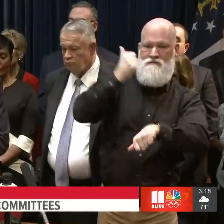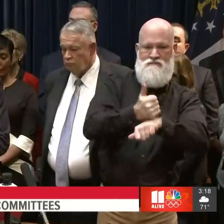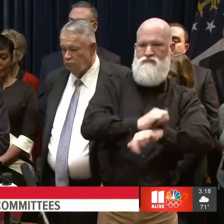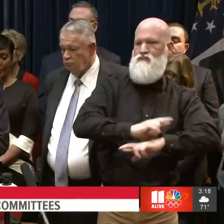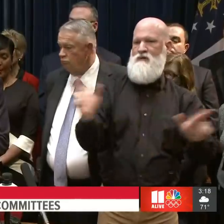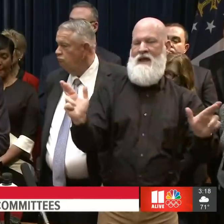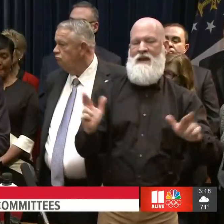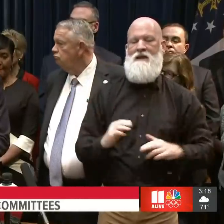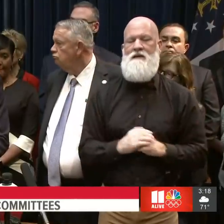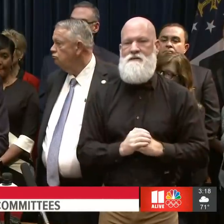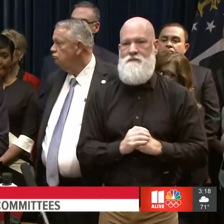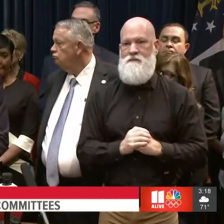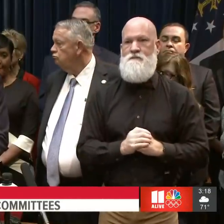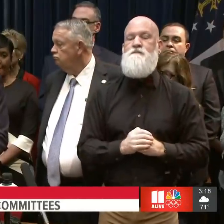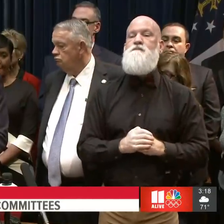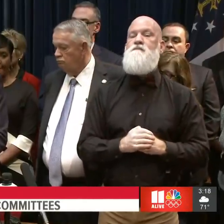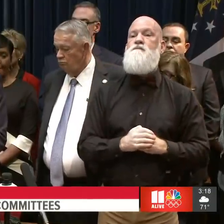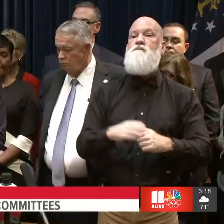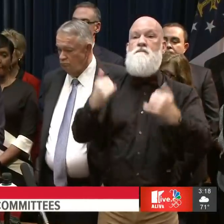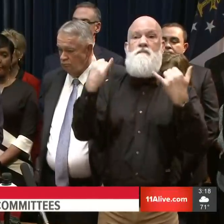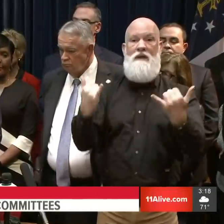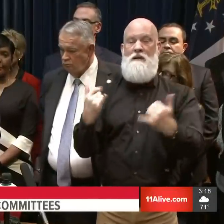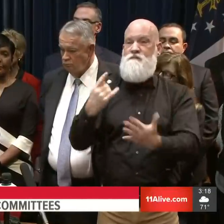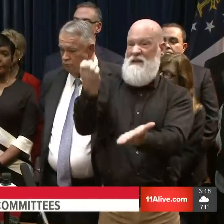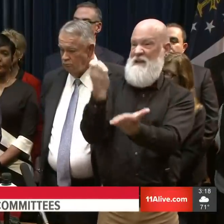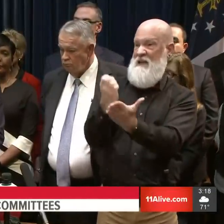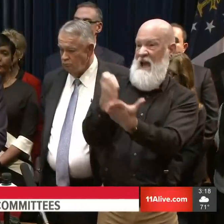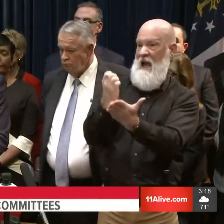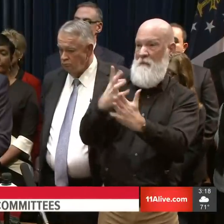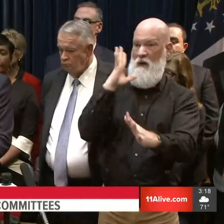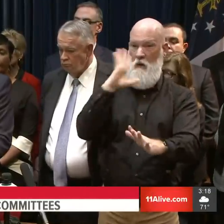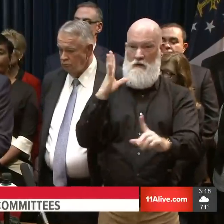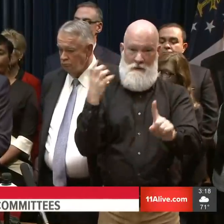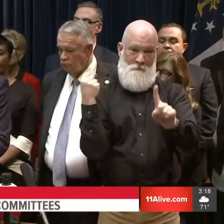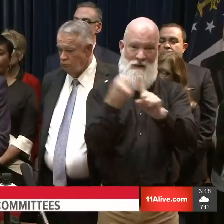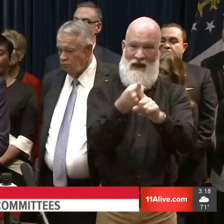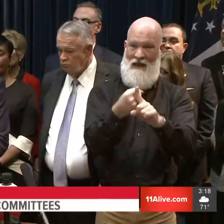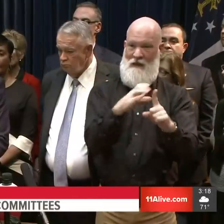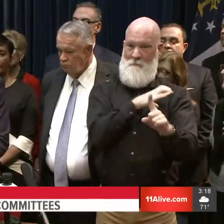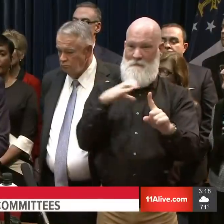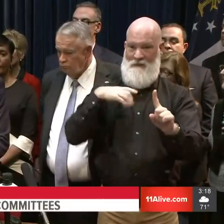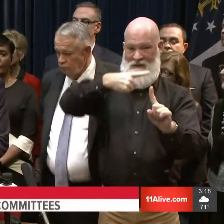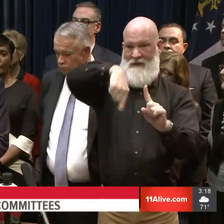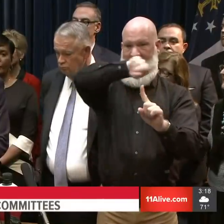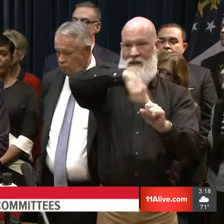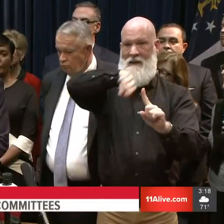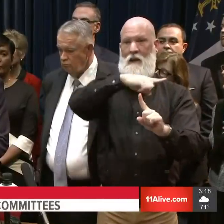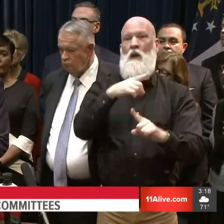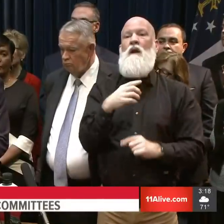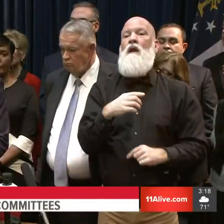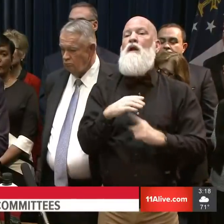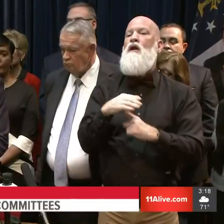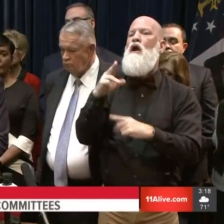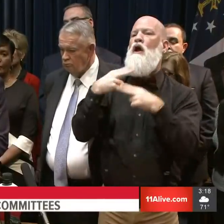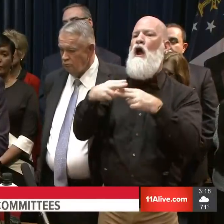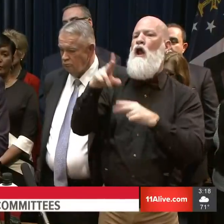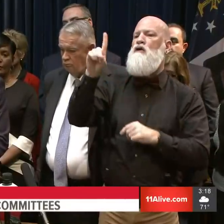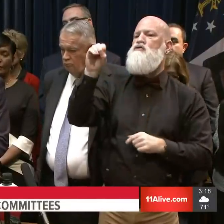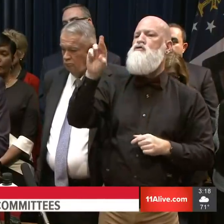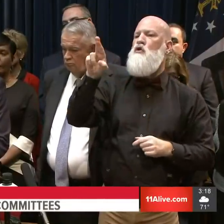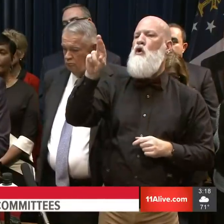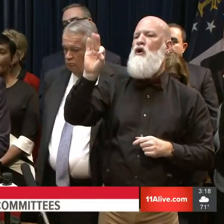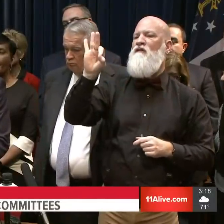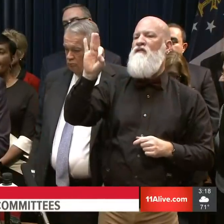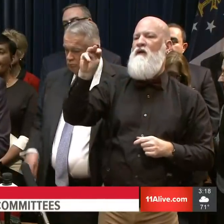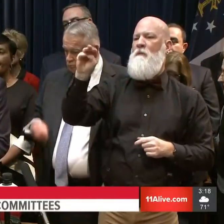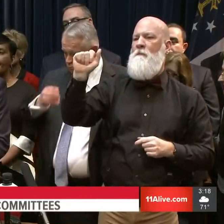by our state economist, Jeff Dorfman, to work with academia, business leaders, and lawmakers on determining both the short- and long